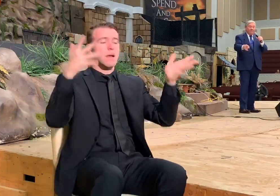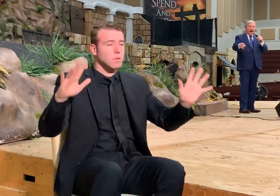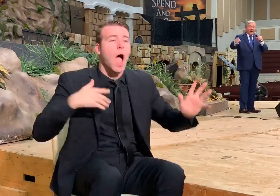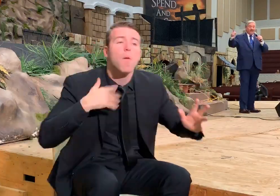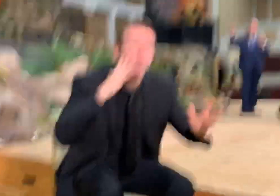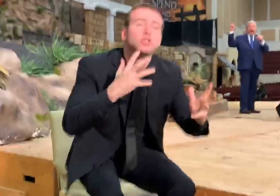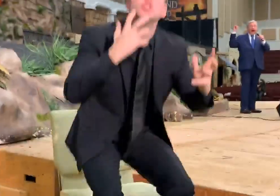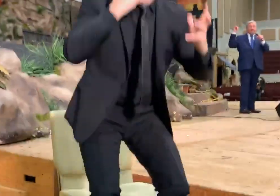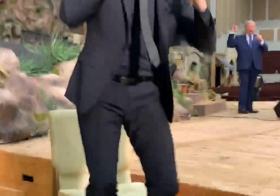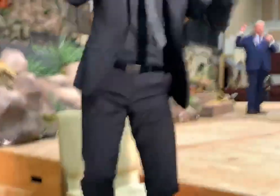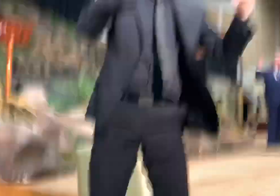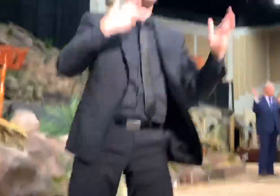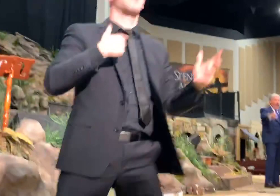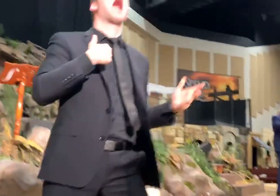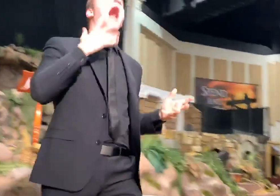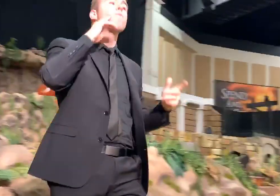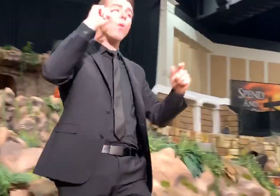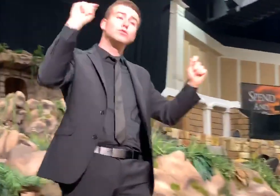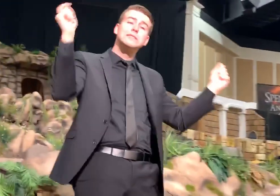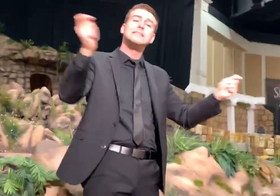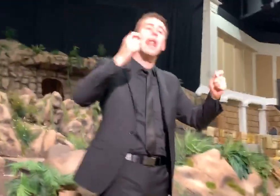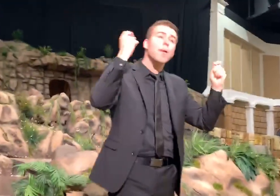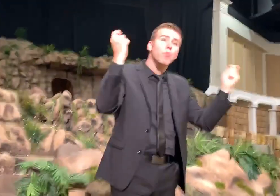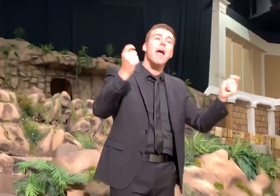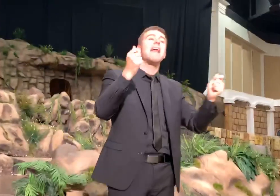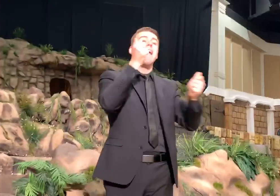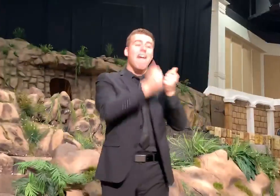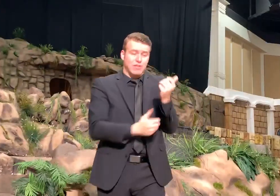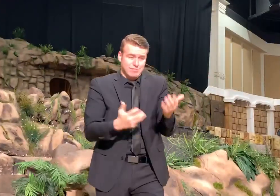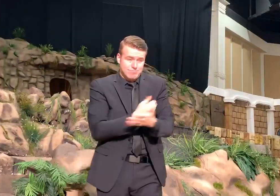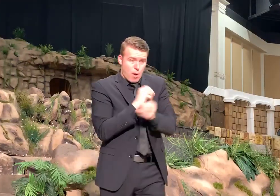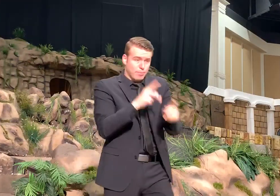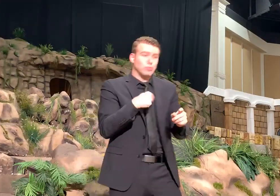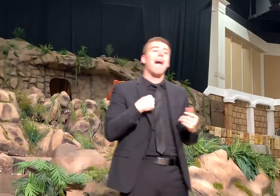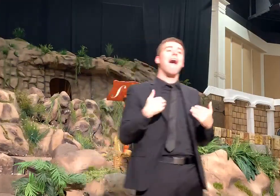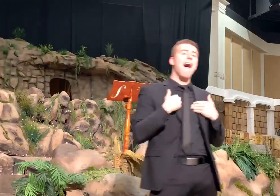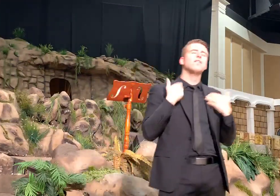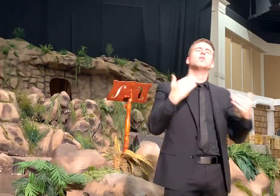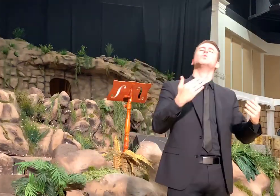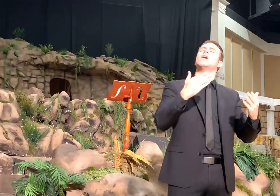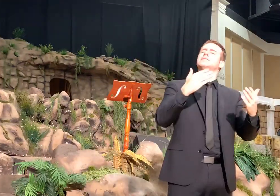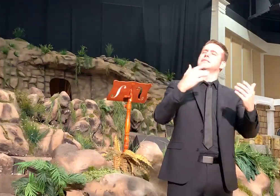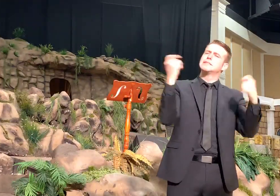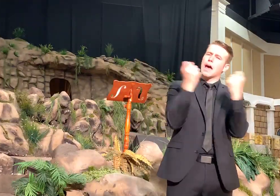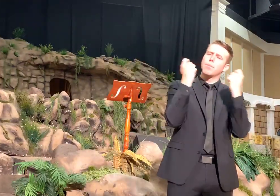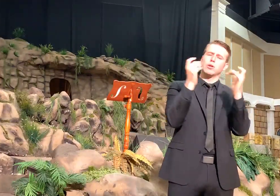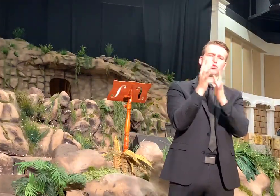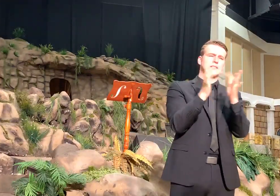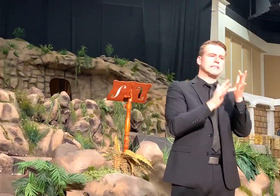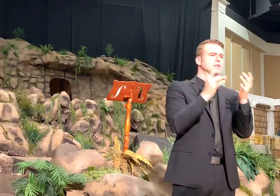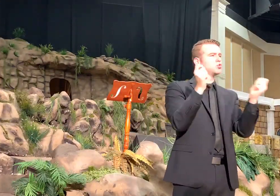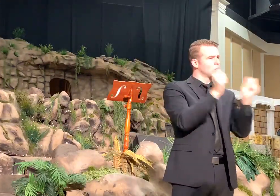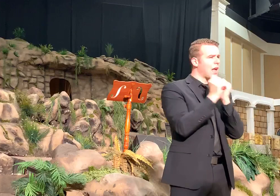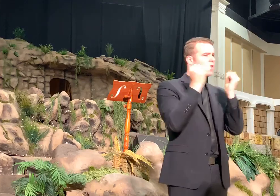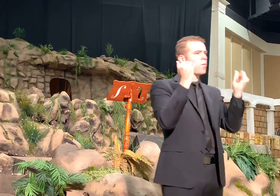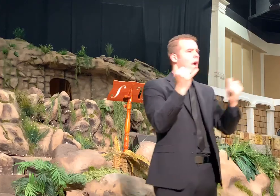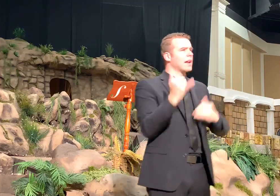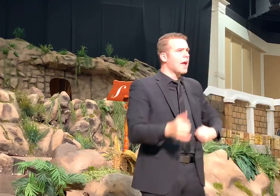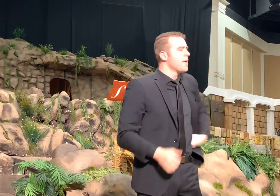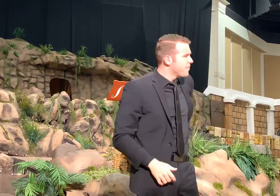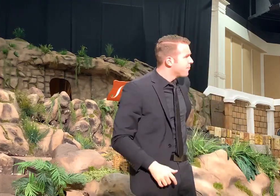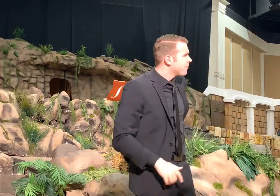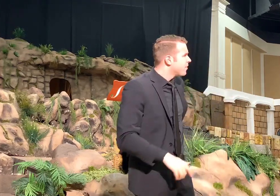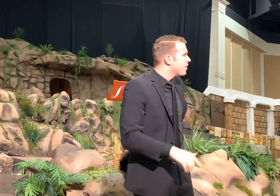to shout about it. I'm going to celebrate it every chance I get. Come on. Let's celebrate Jesus together right now.